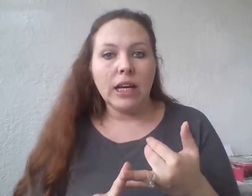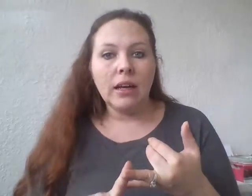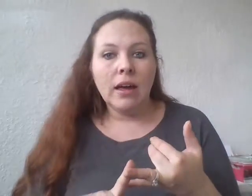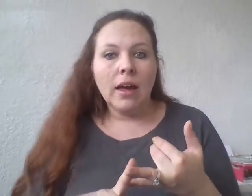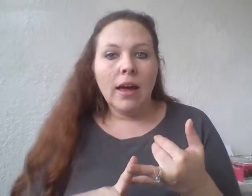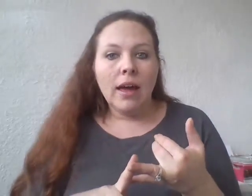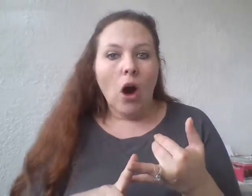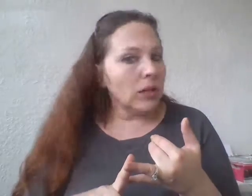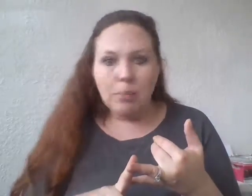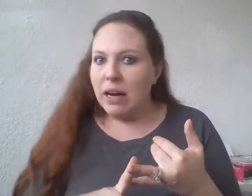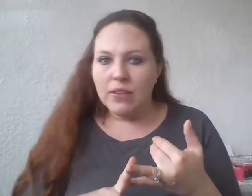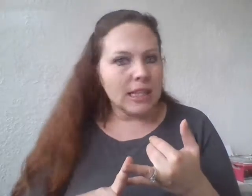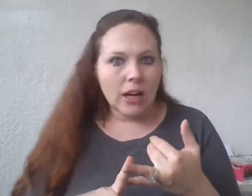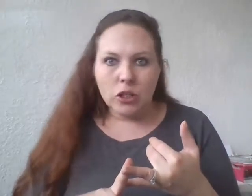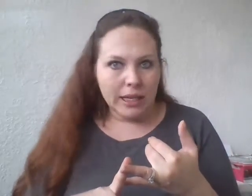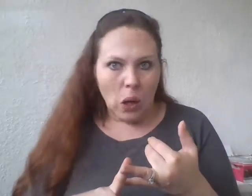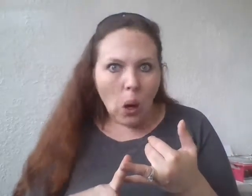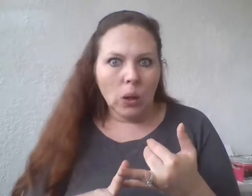only benefits the country as a whole.